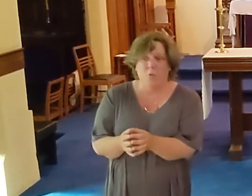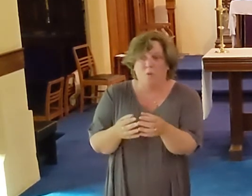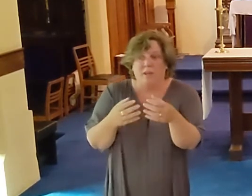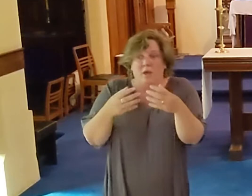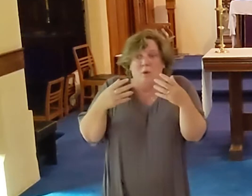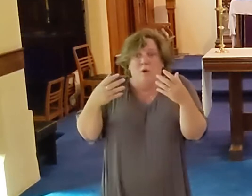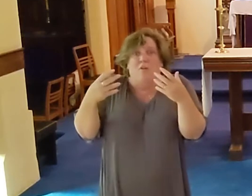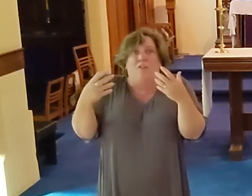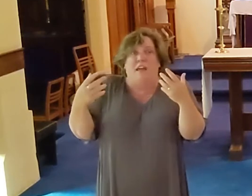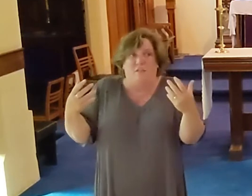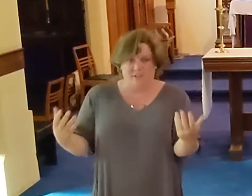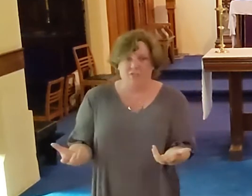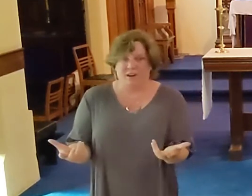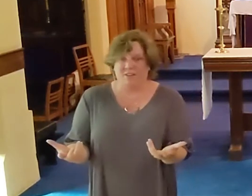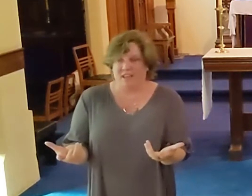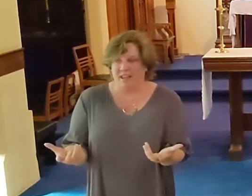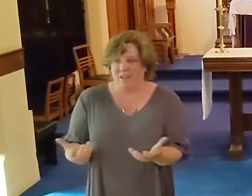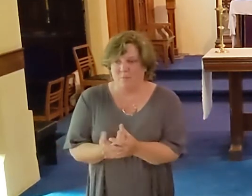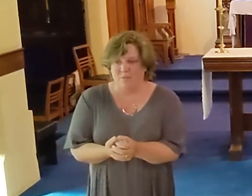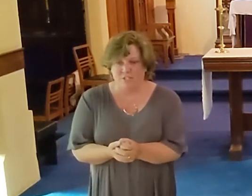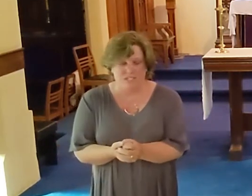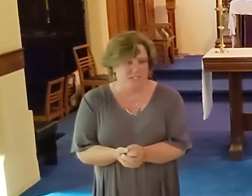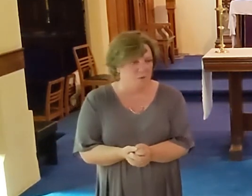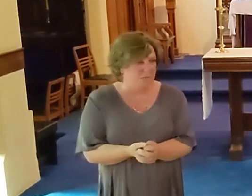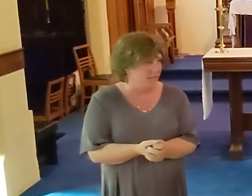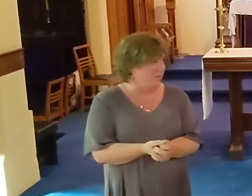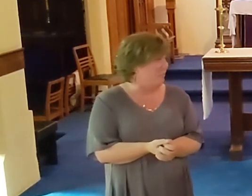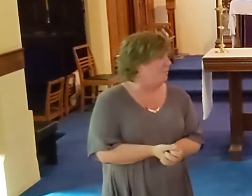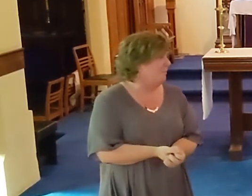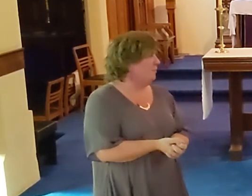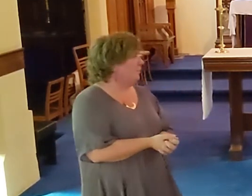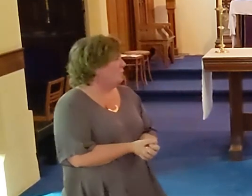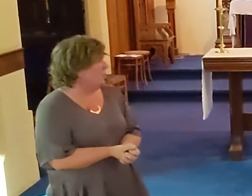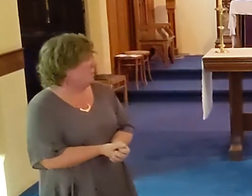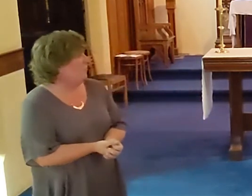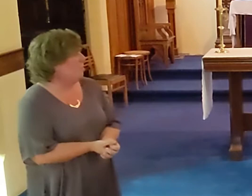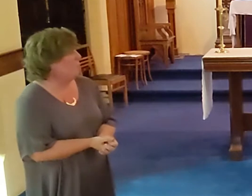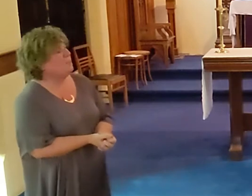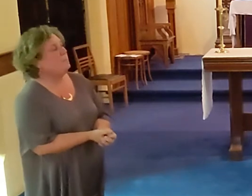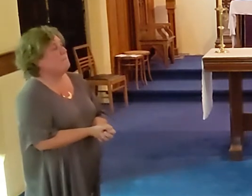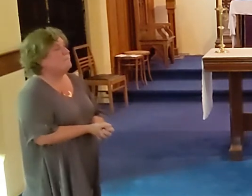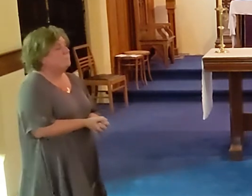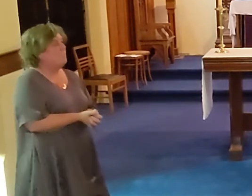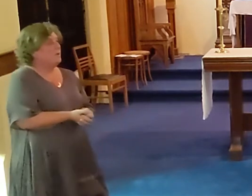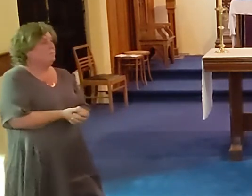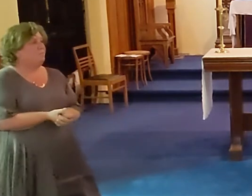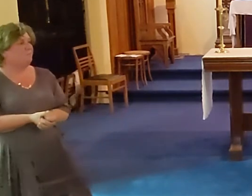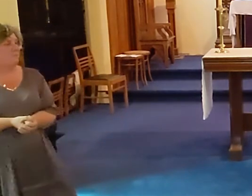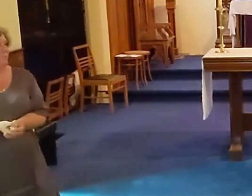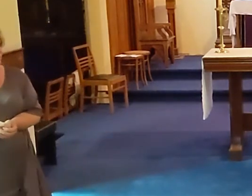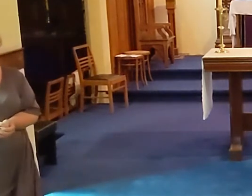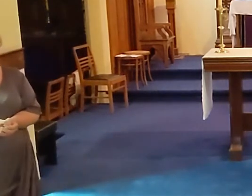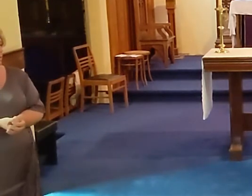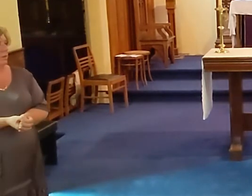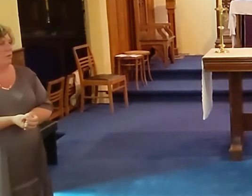time. Well, thankfully for us, hey, have had a much easier time here. I don't know if people are being personally touched by